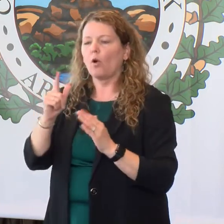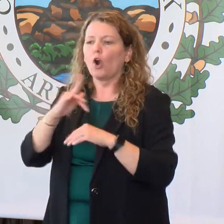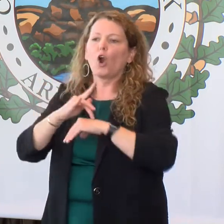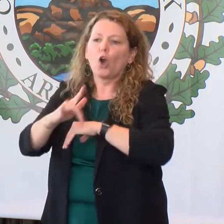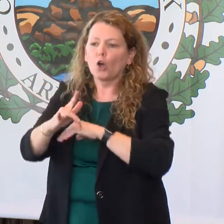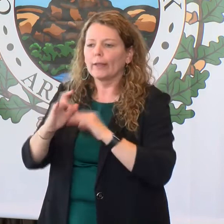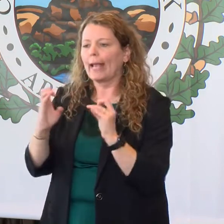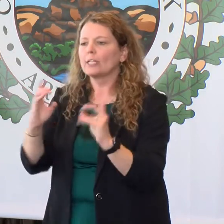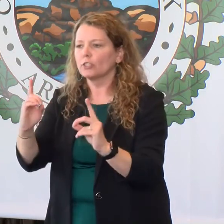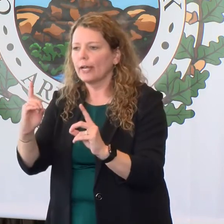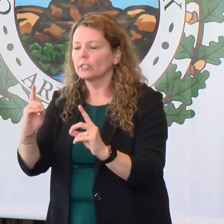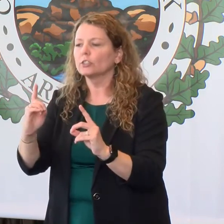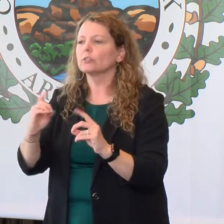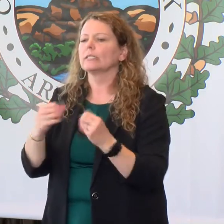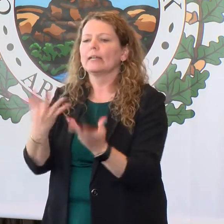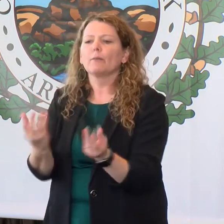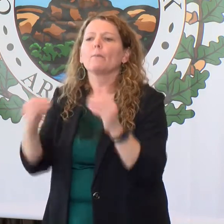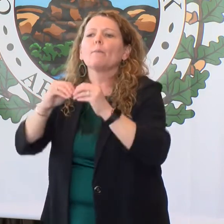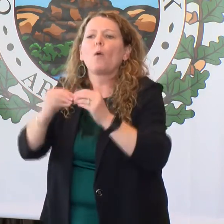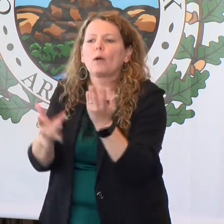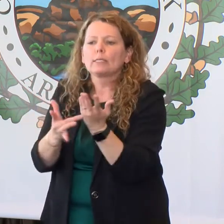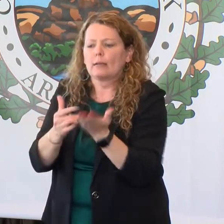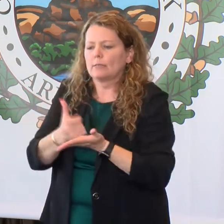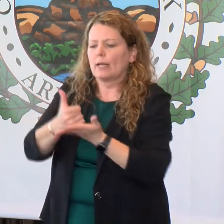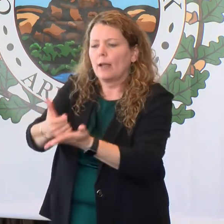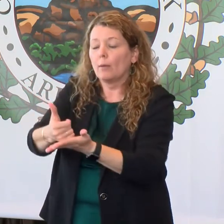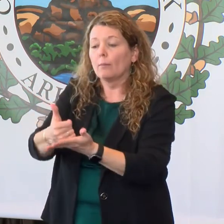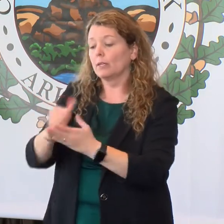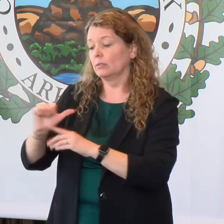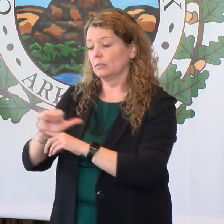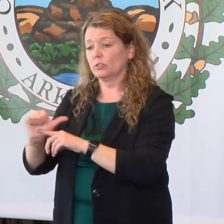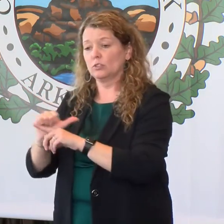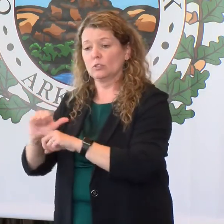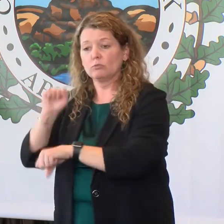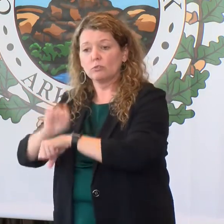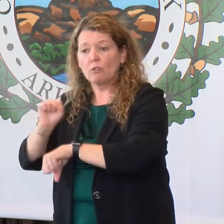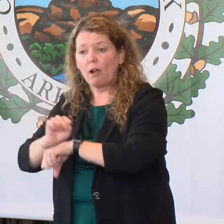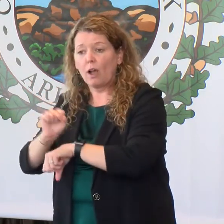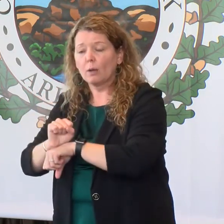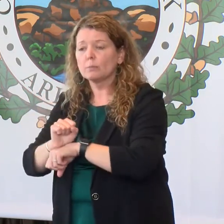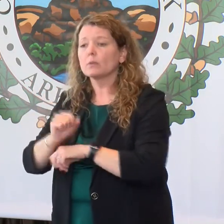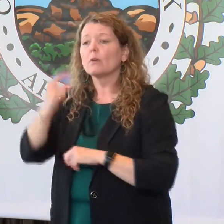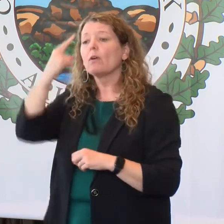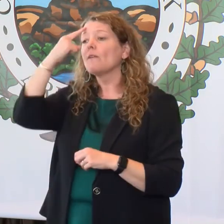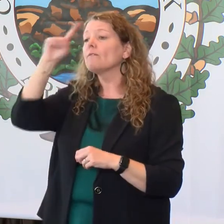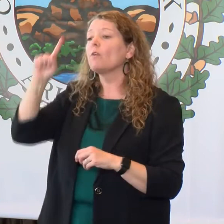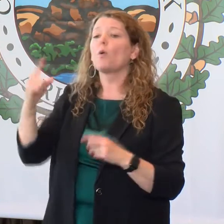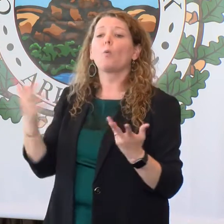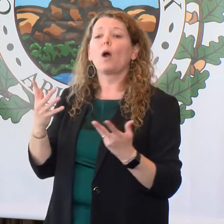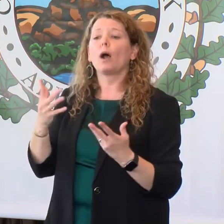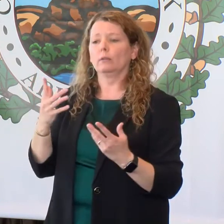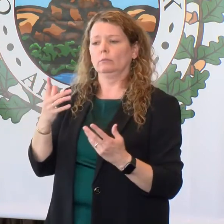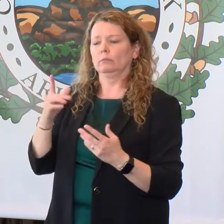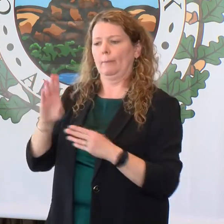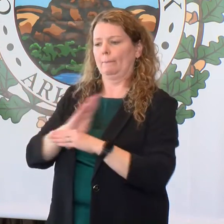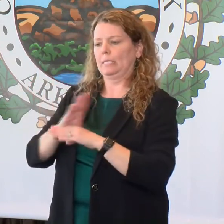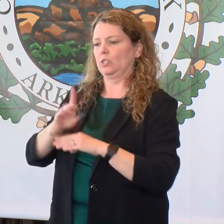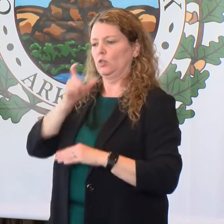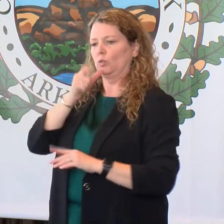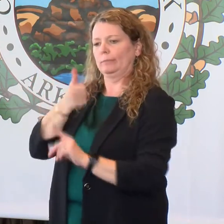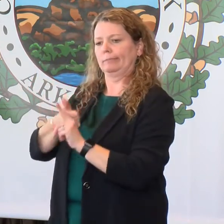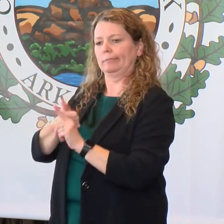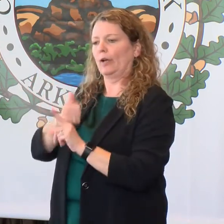both by providing technical assistance and job training to private providers and